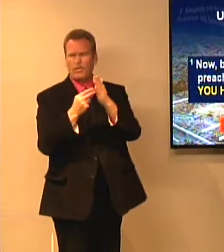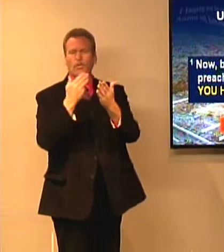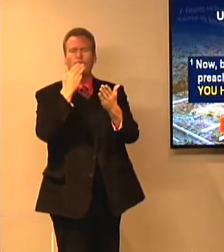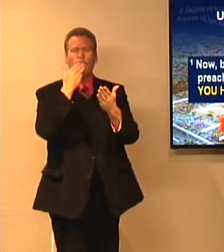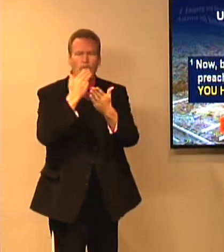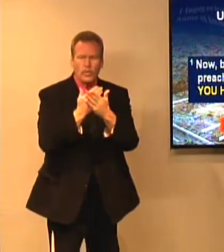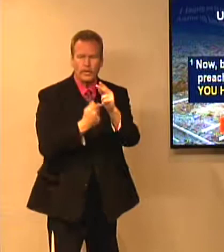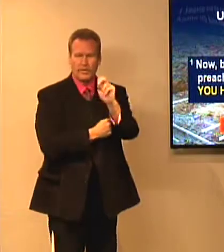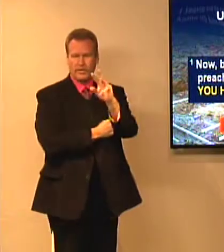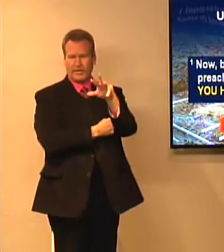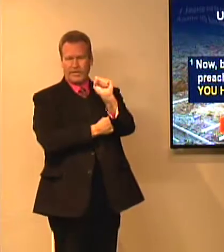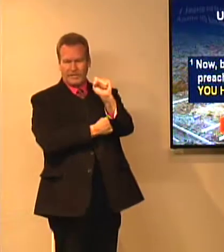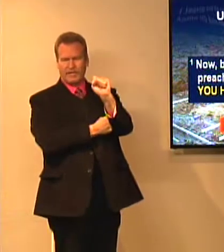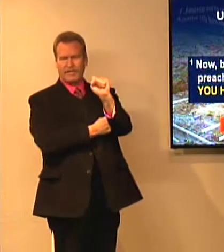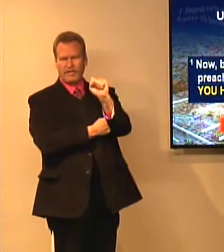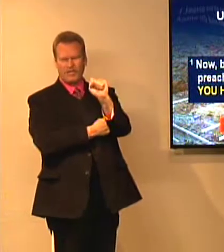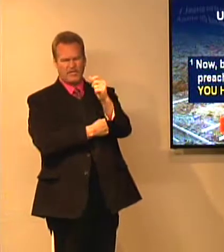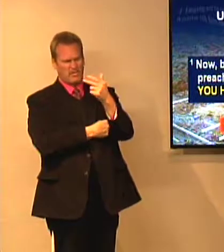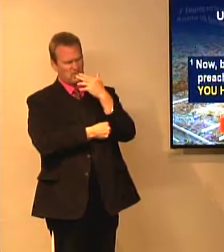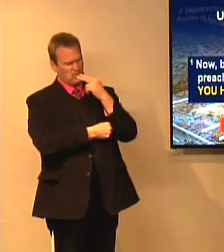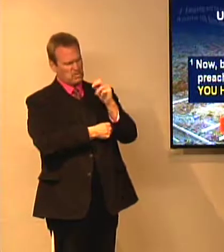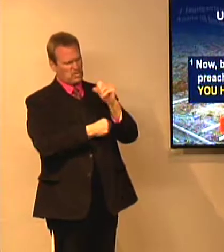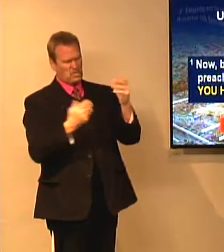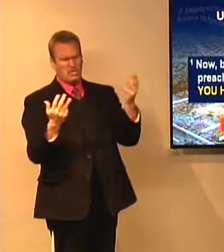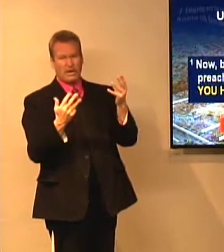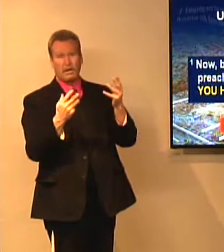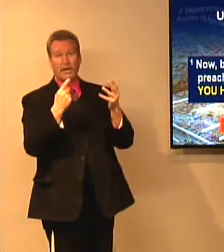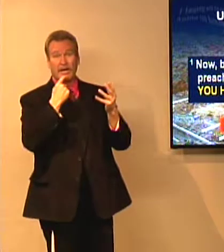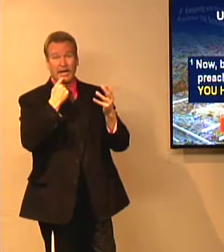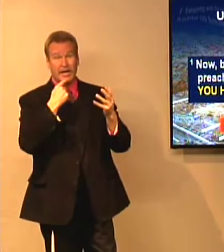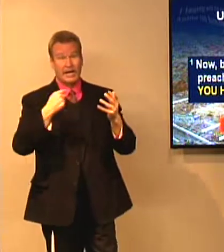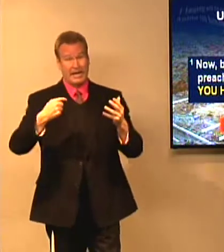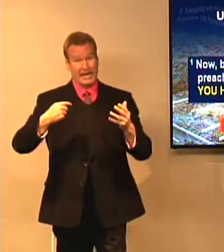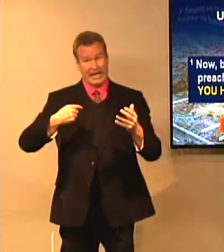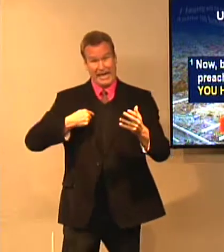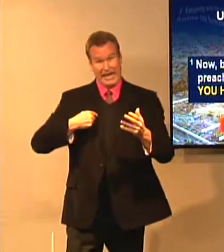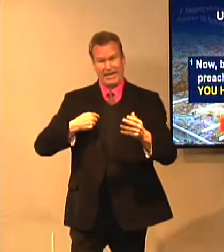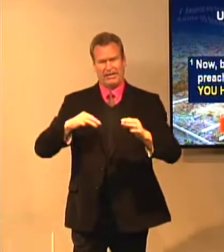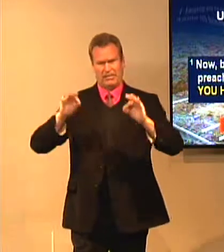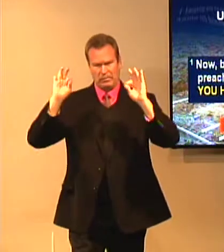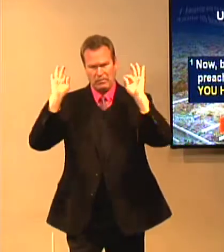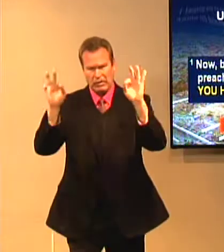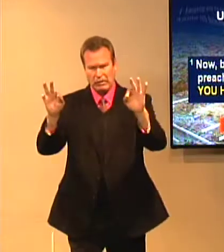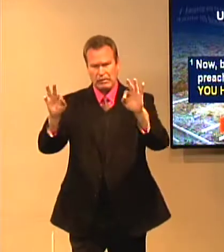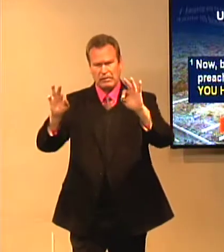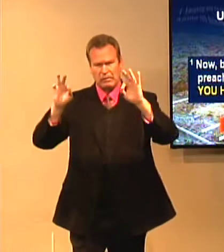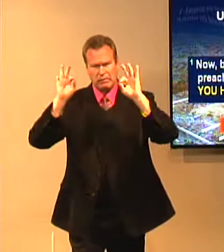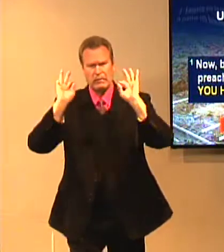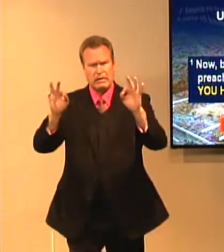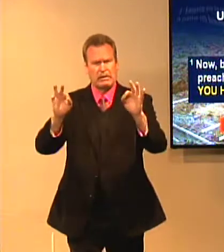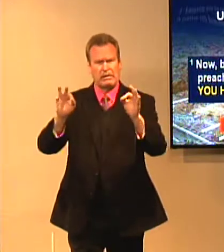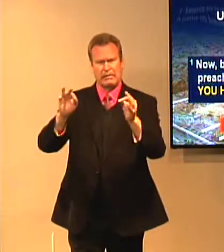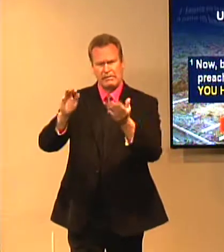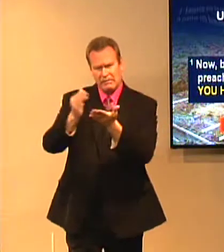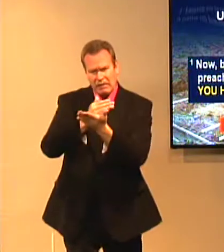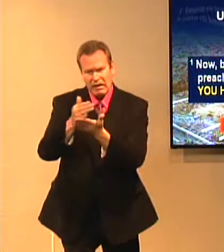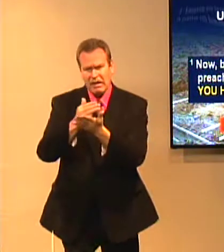The gospel means good news. Paul says, the gospel that I